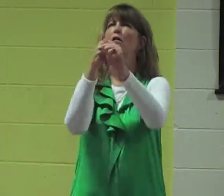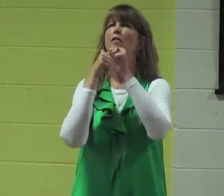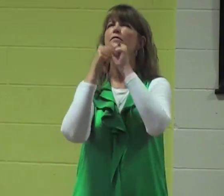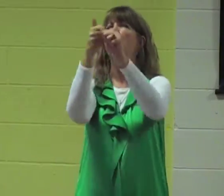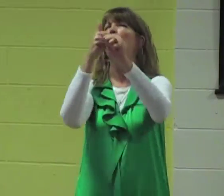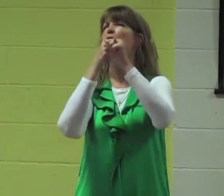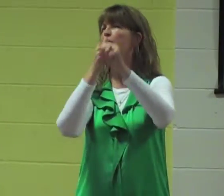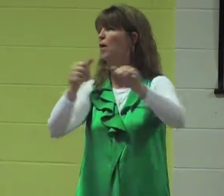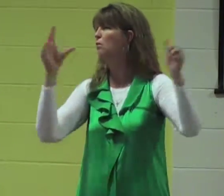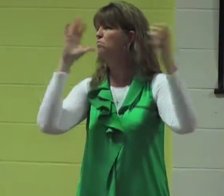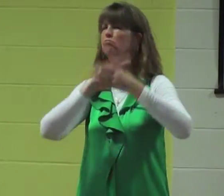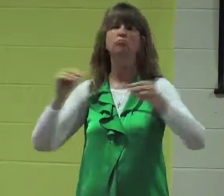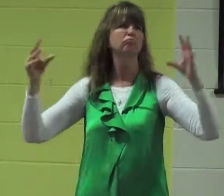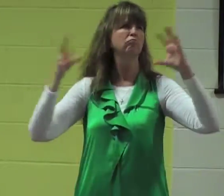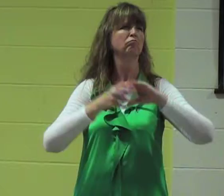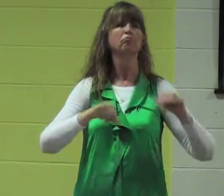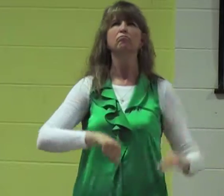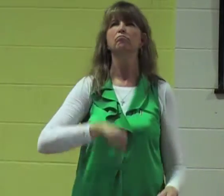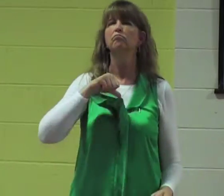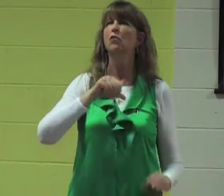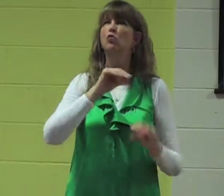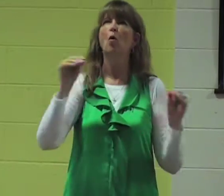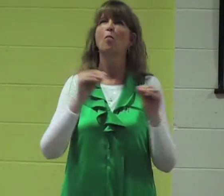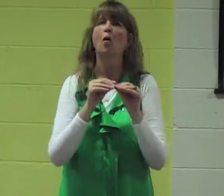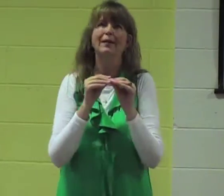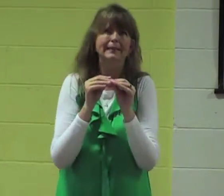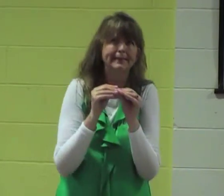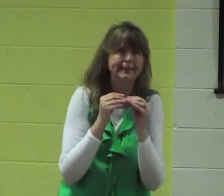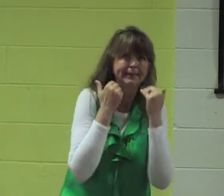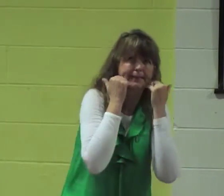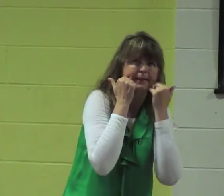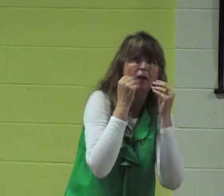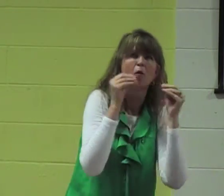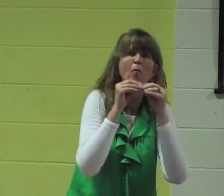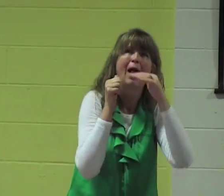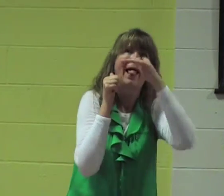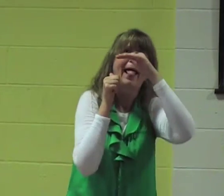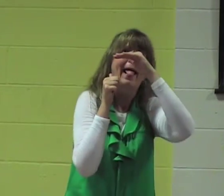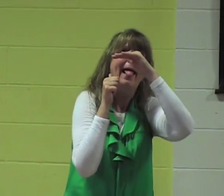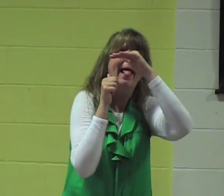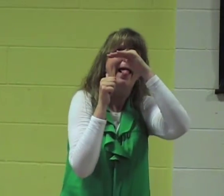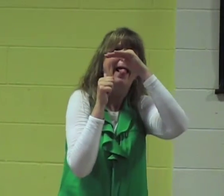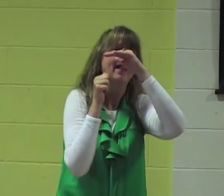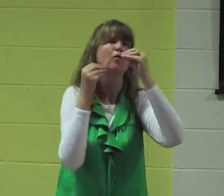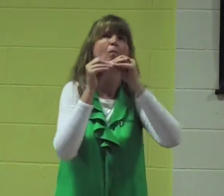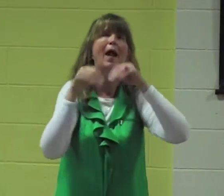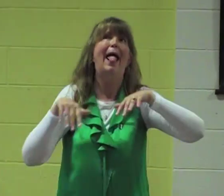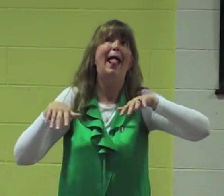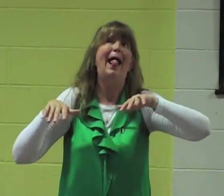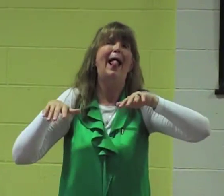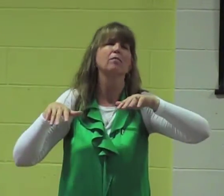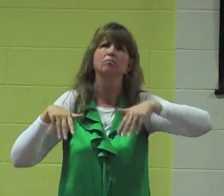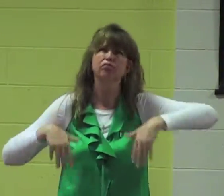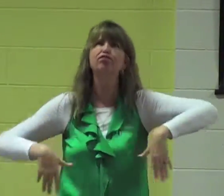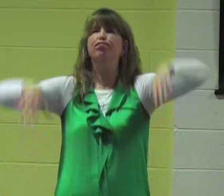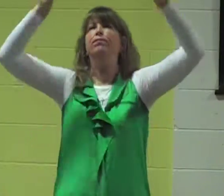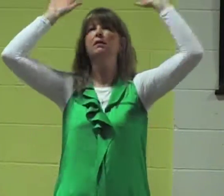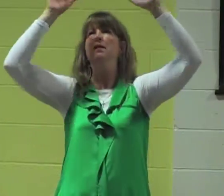truth we follow his guidance we follow his message and we're not shy anymore that